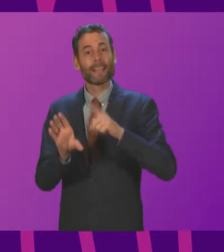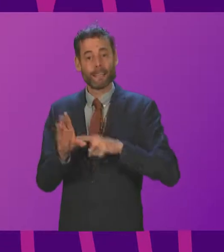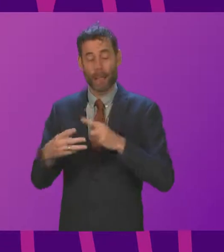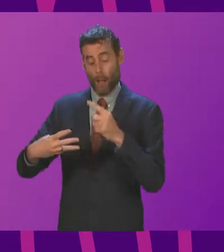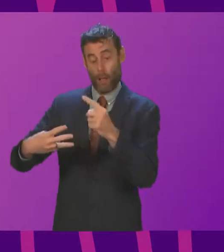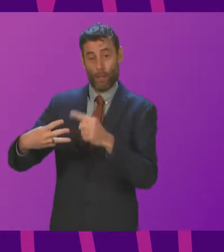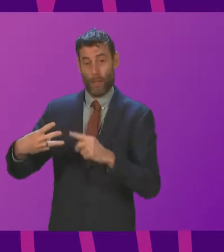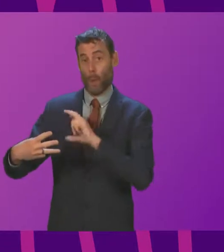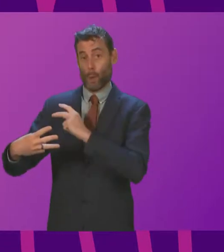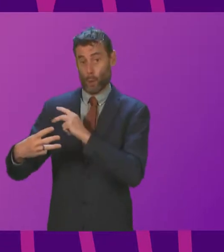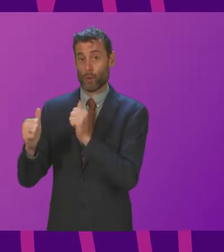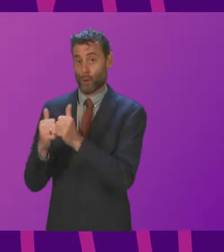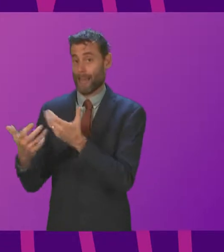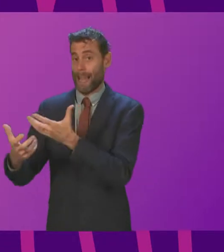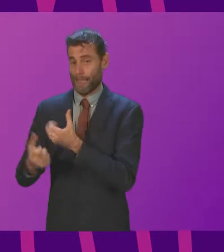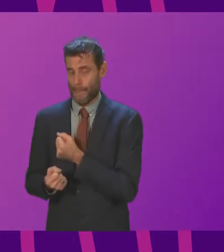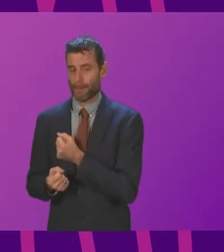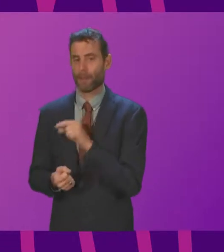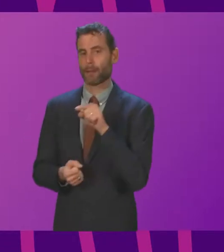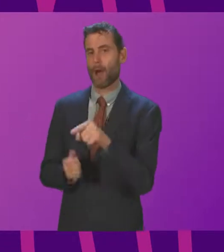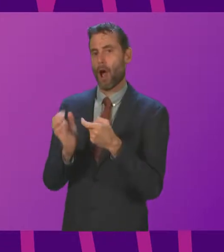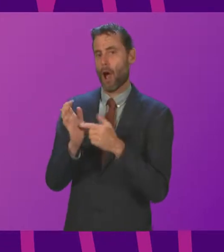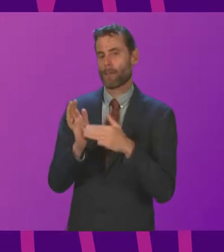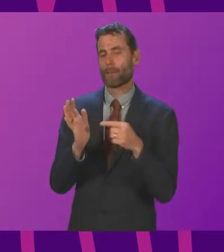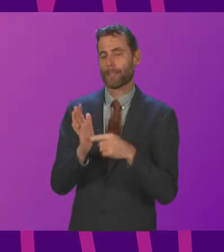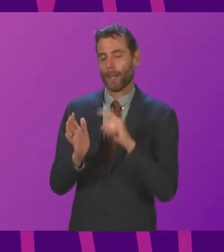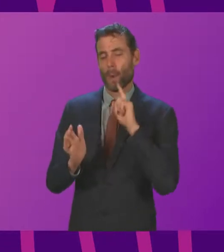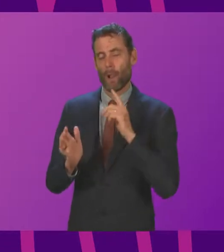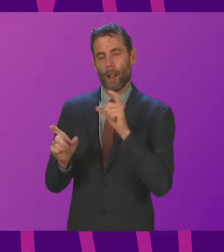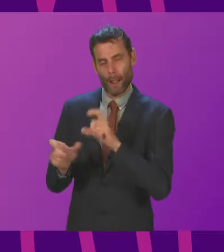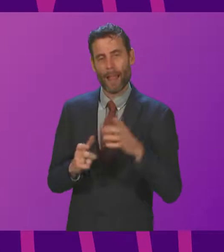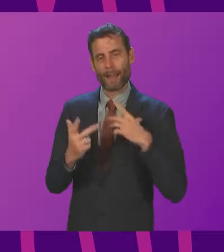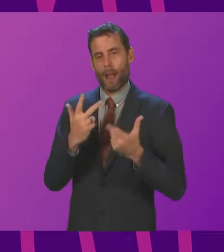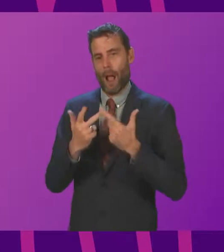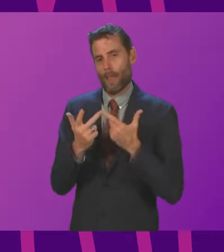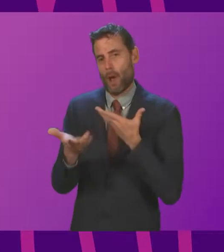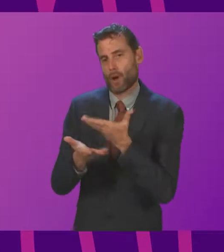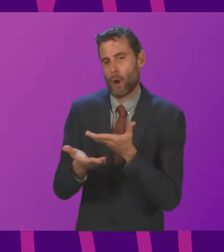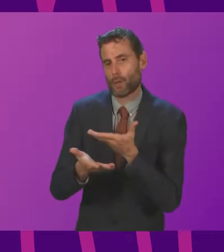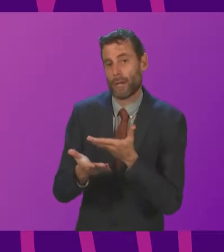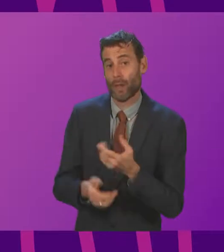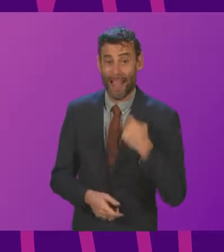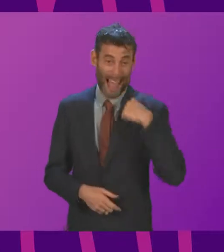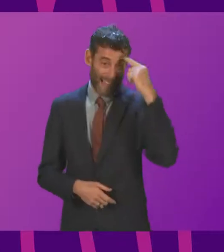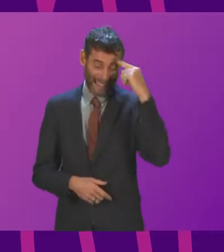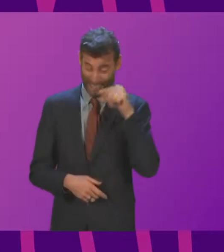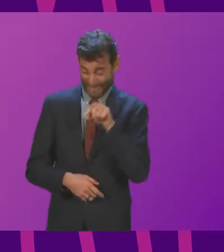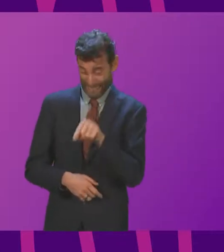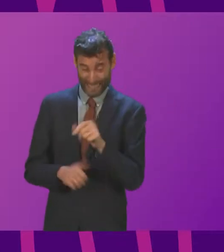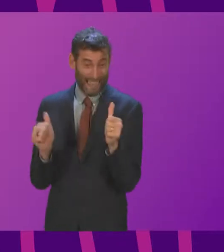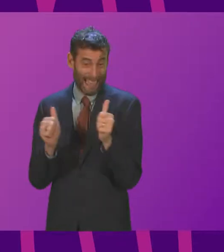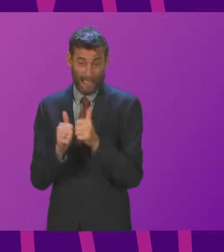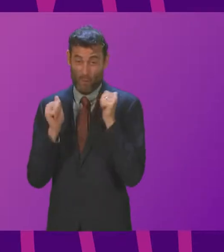there will be further negotiations to come. I think this is a good outcome for the travelling public across Scotland. It doesn't simply